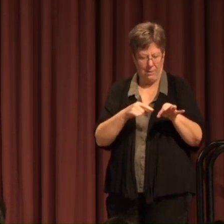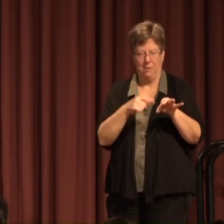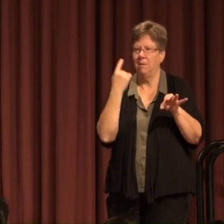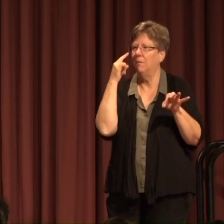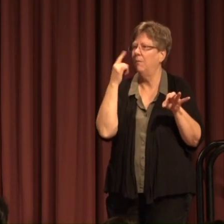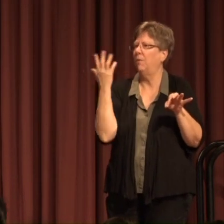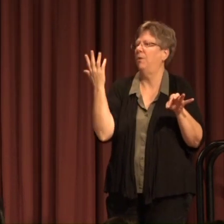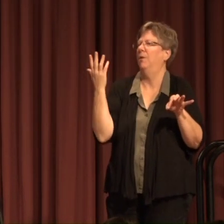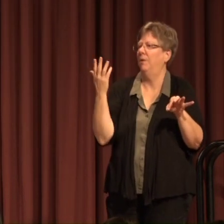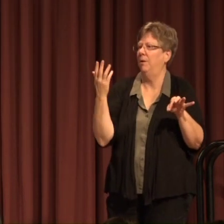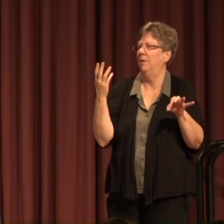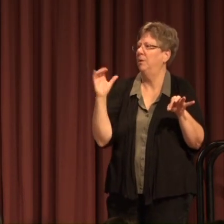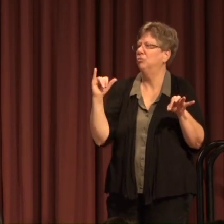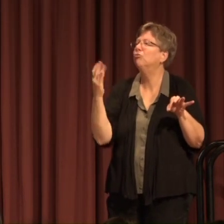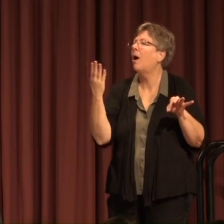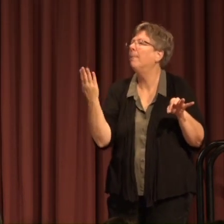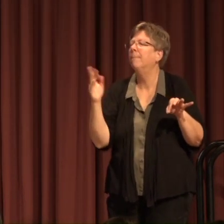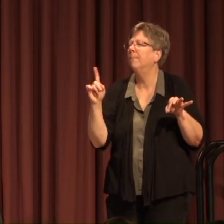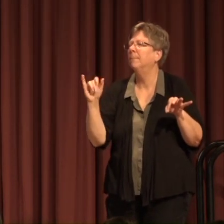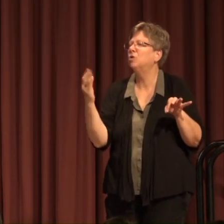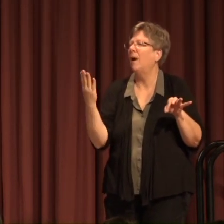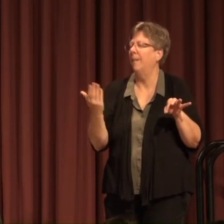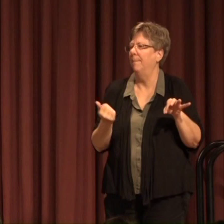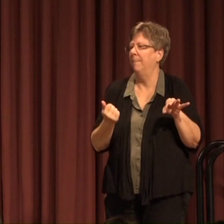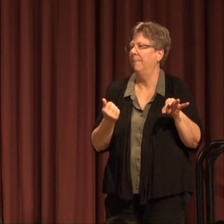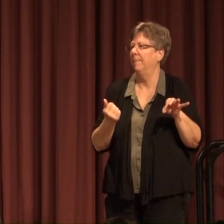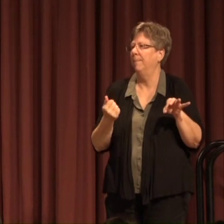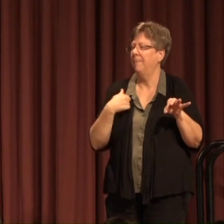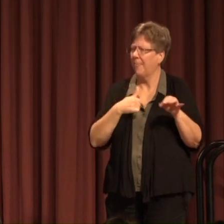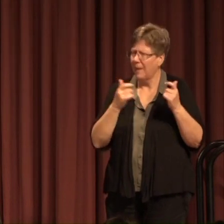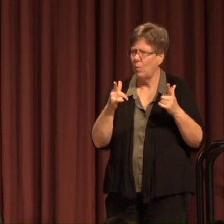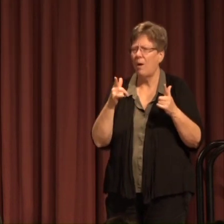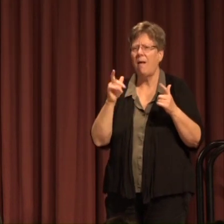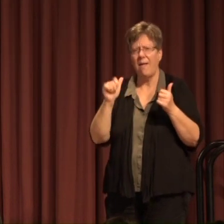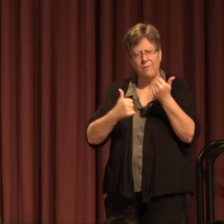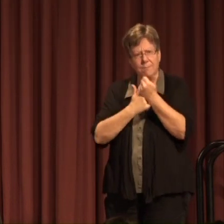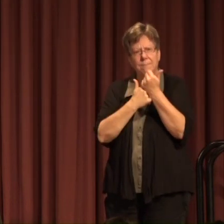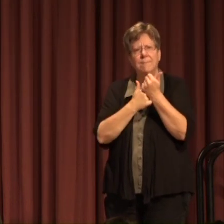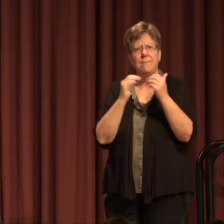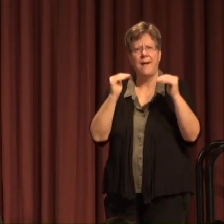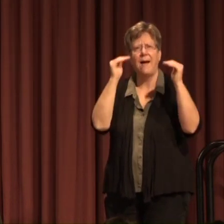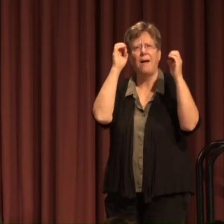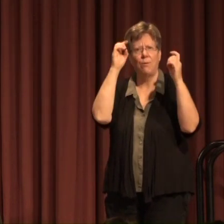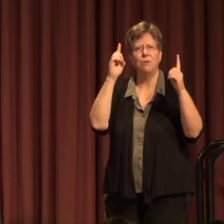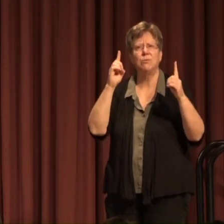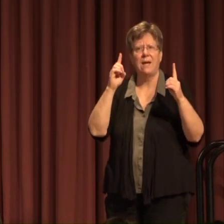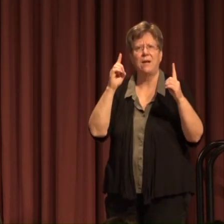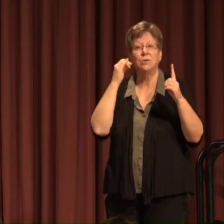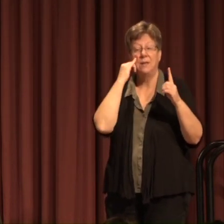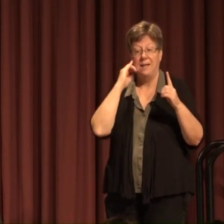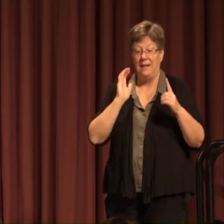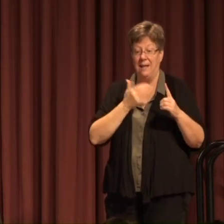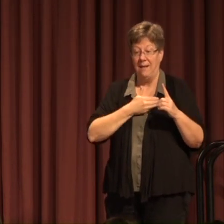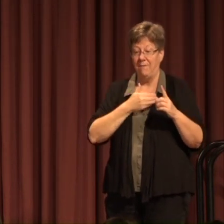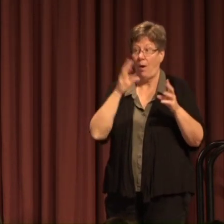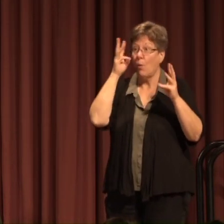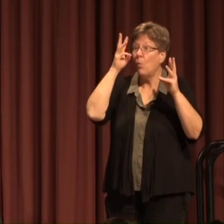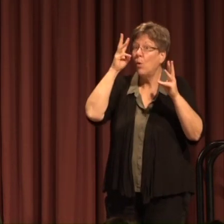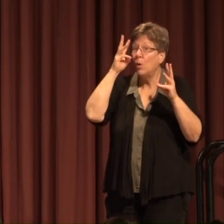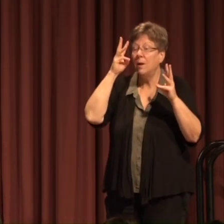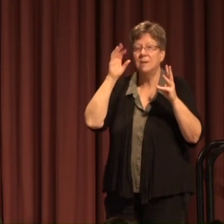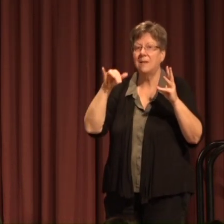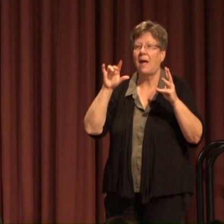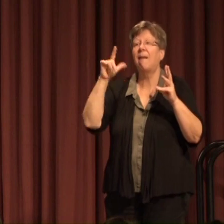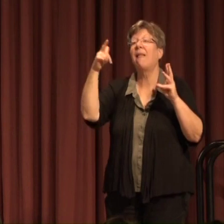Oh my gosh We all have to stick up For higher education If our worry is That it won't pay